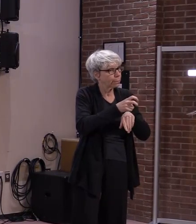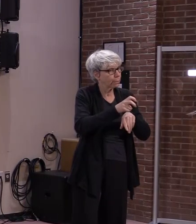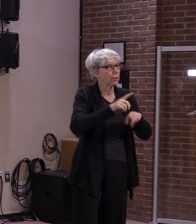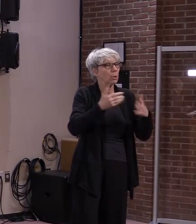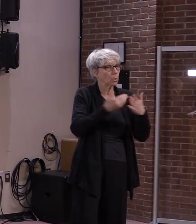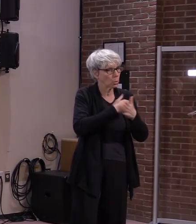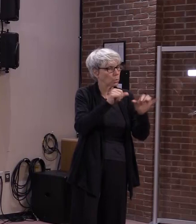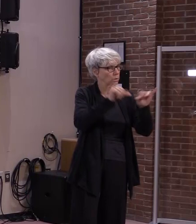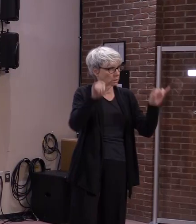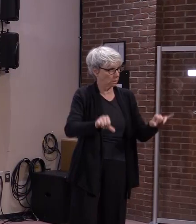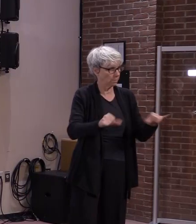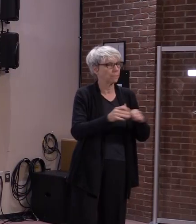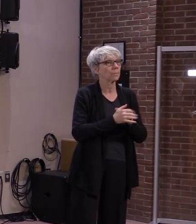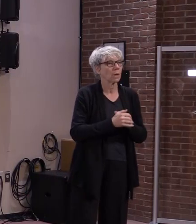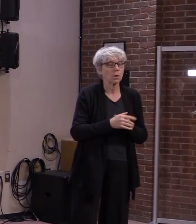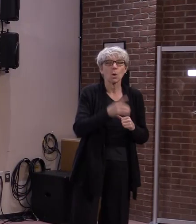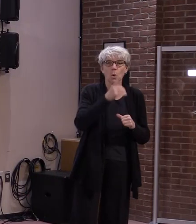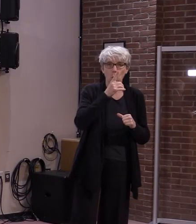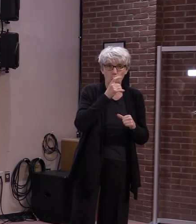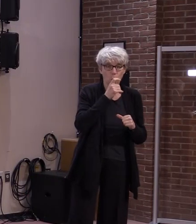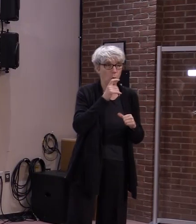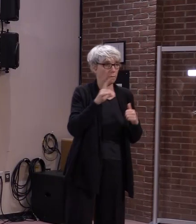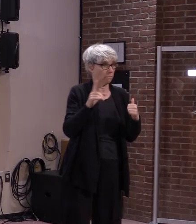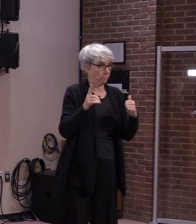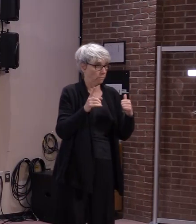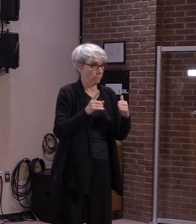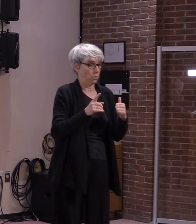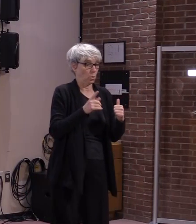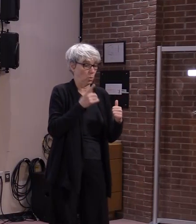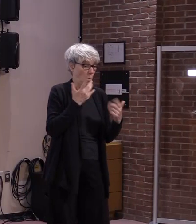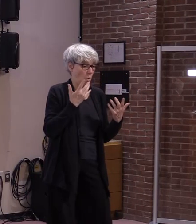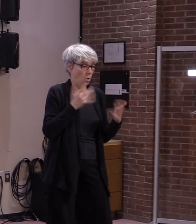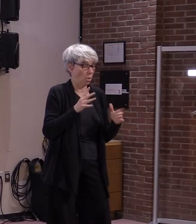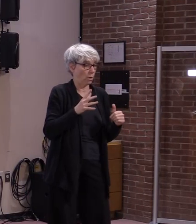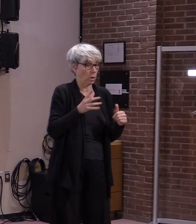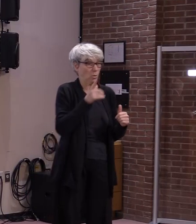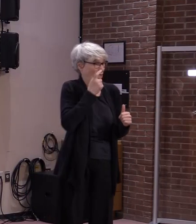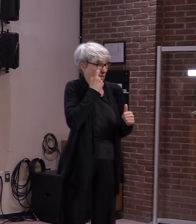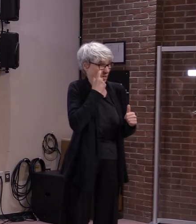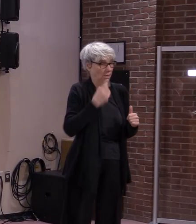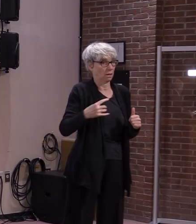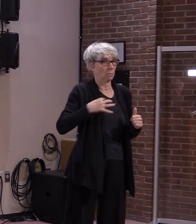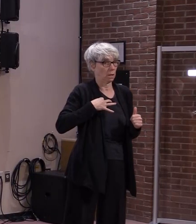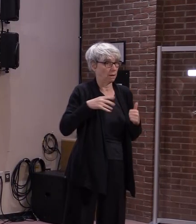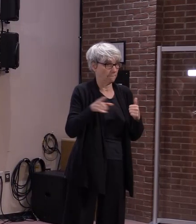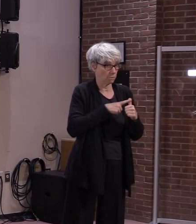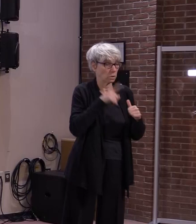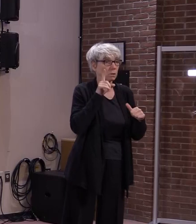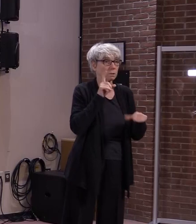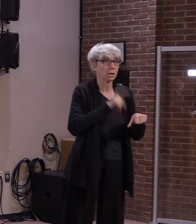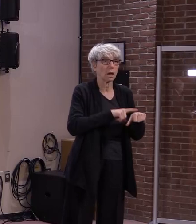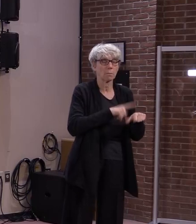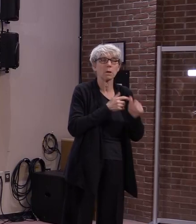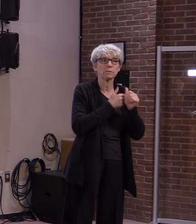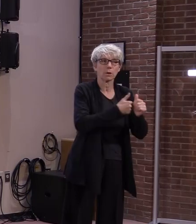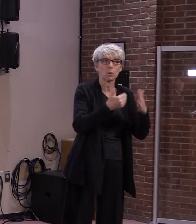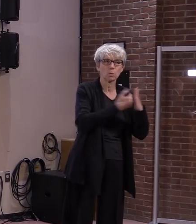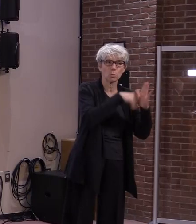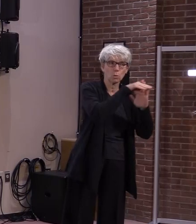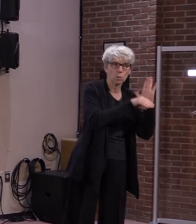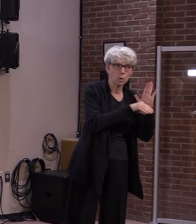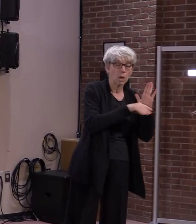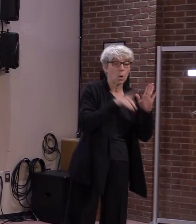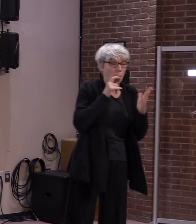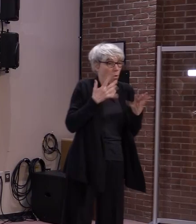new households first and will subsequently apply those criteria to currently housed households